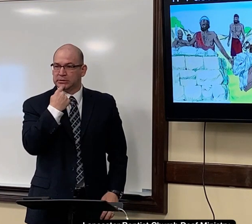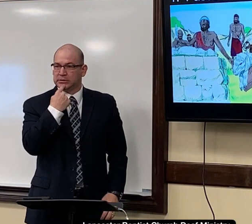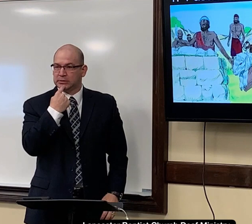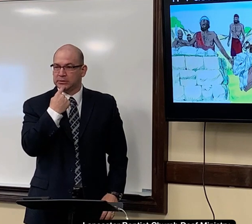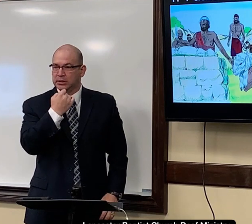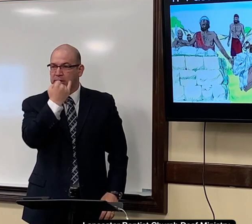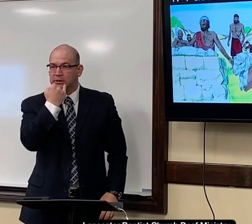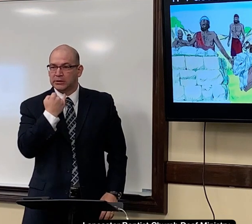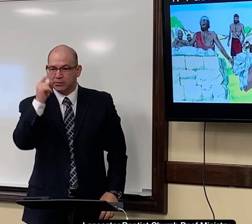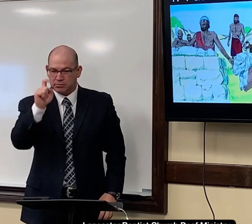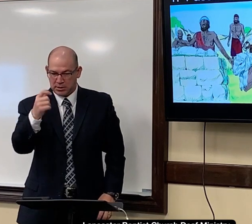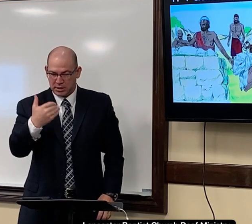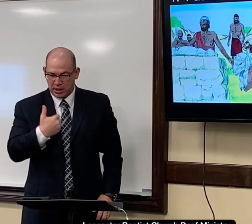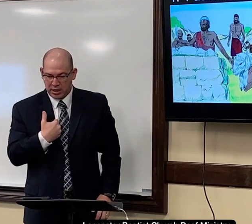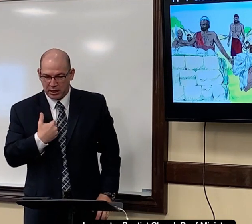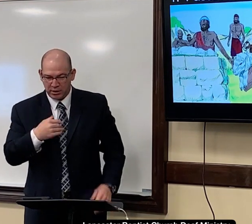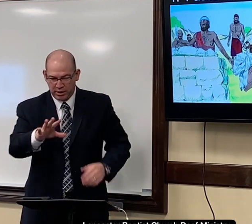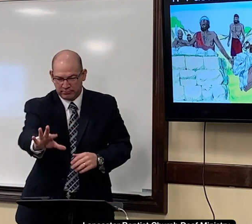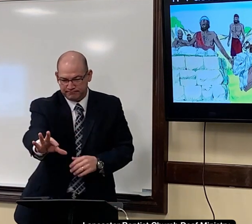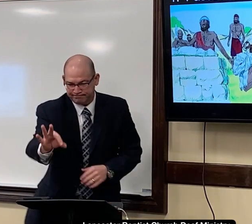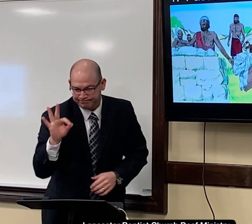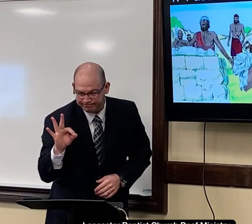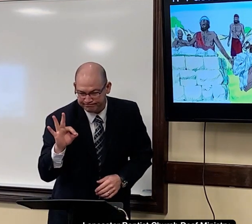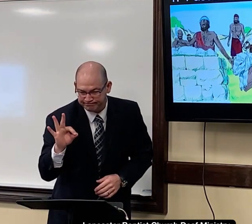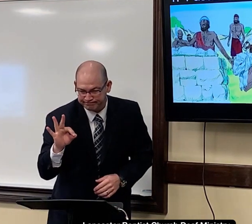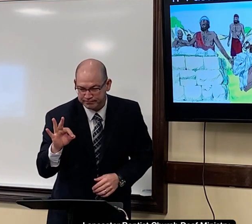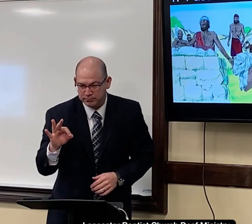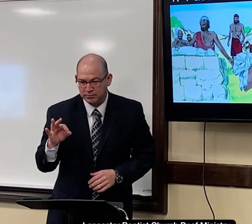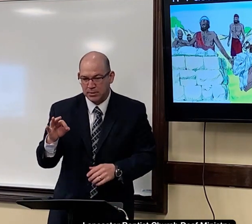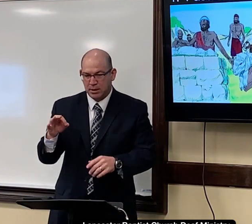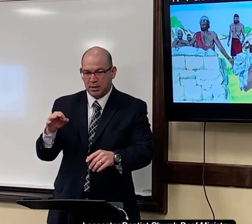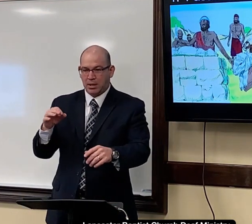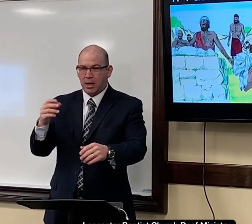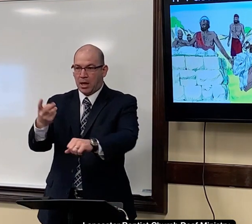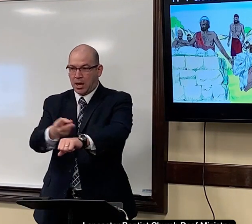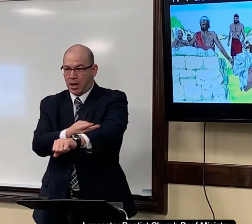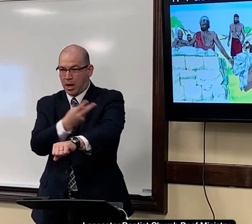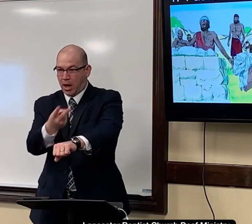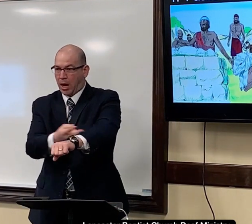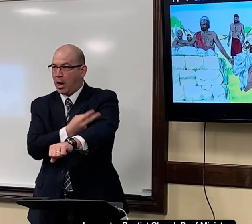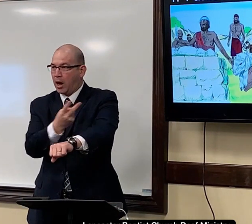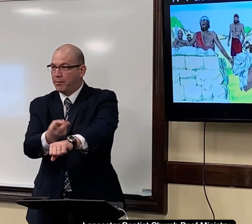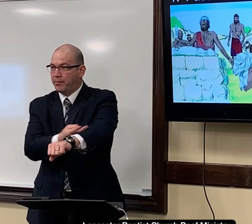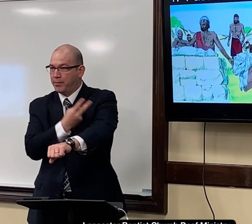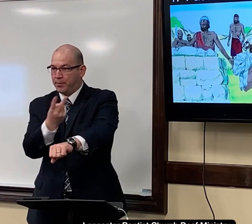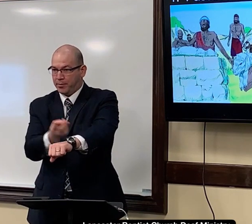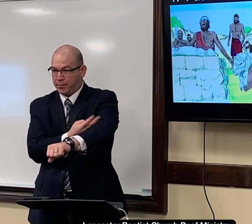the bible says israel the israel people the must choose a lamb